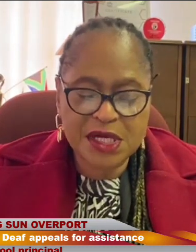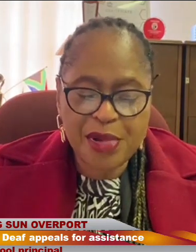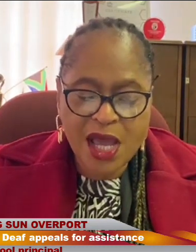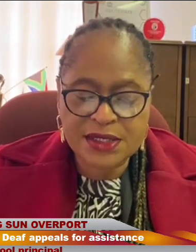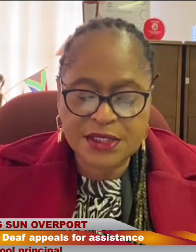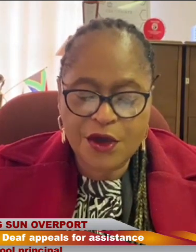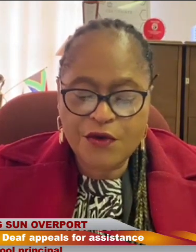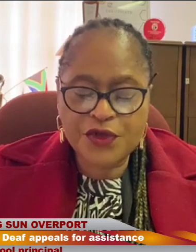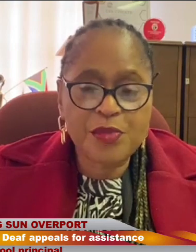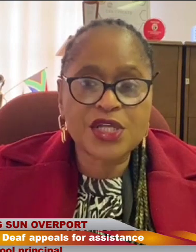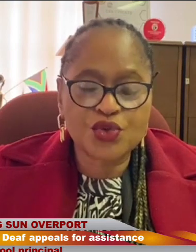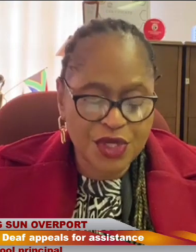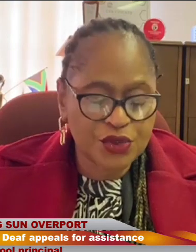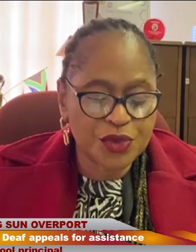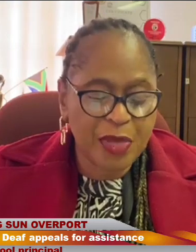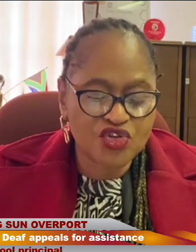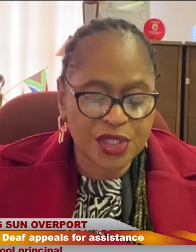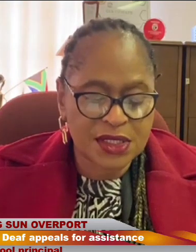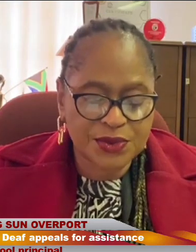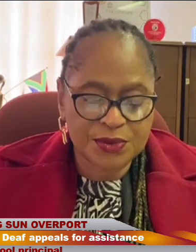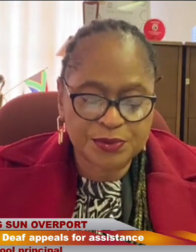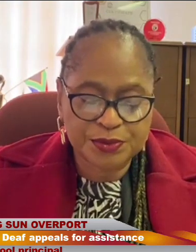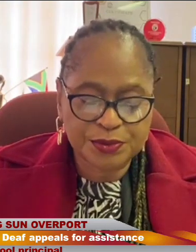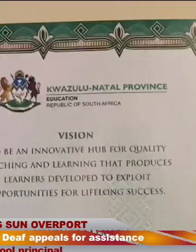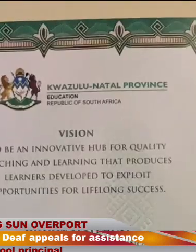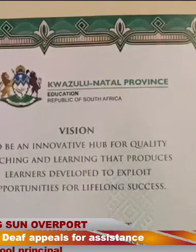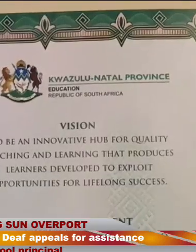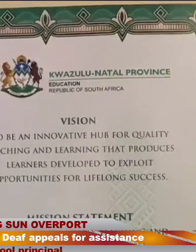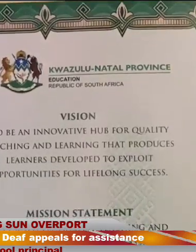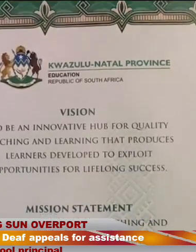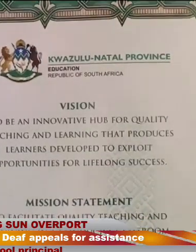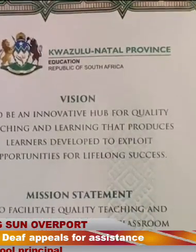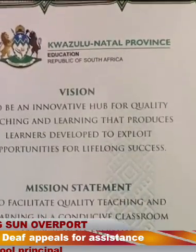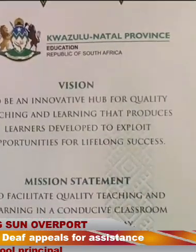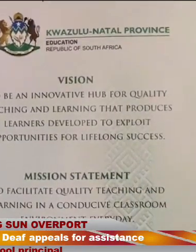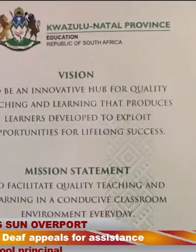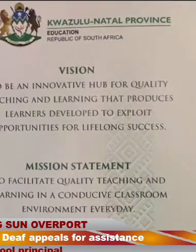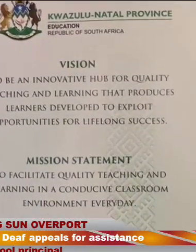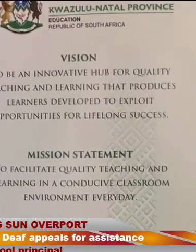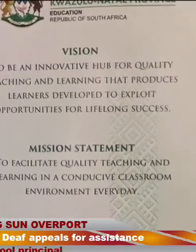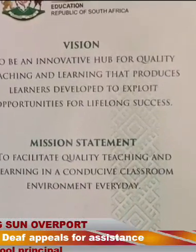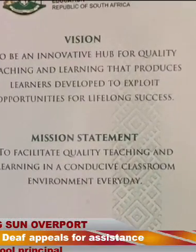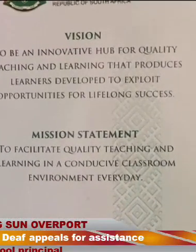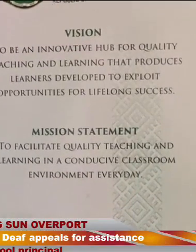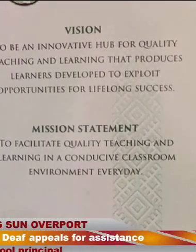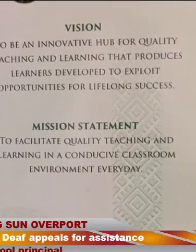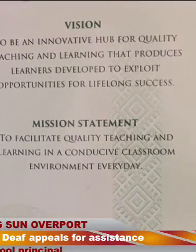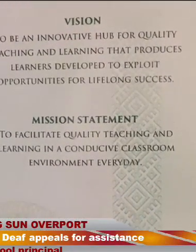pass for the past two years with bachelors. In terms of Program 4 funding model, the